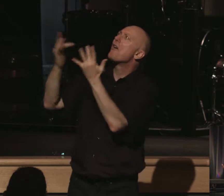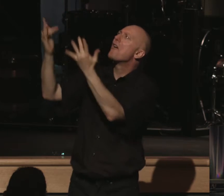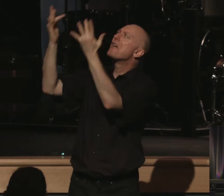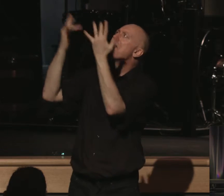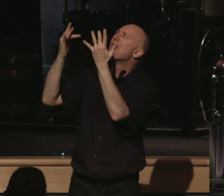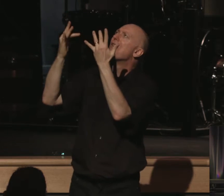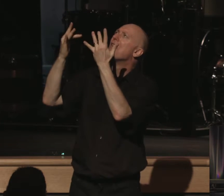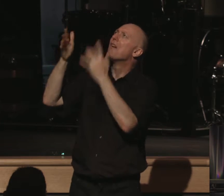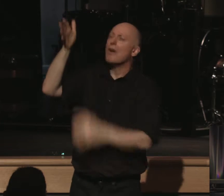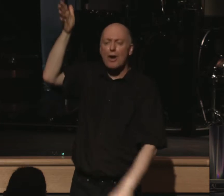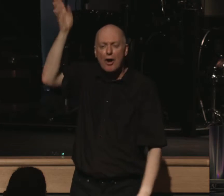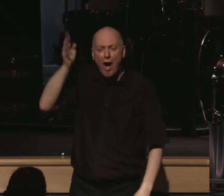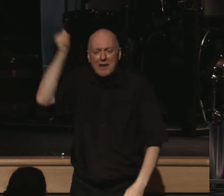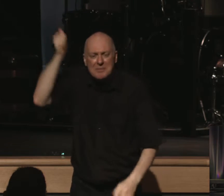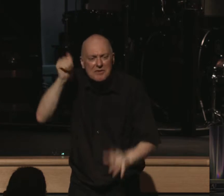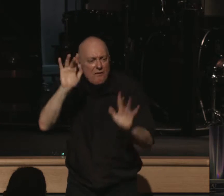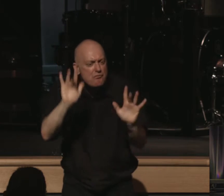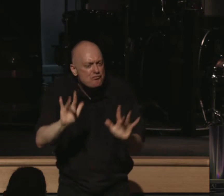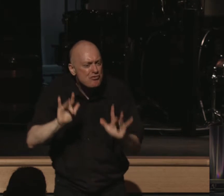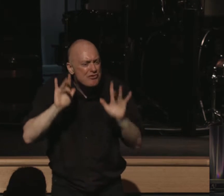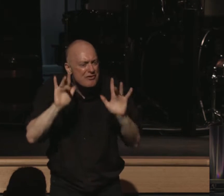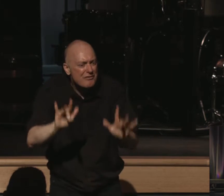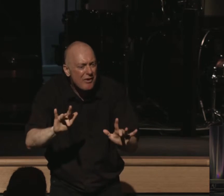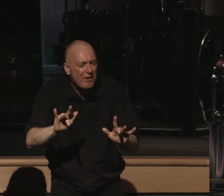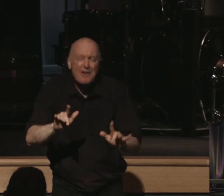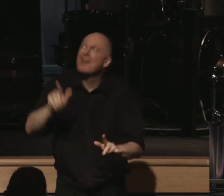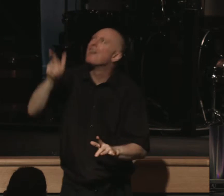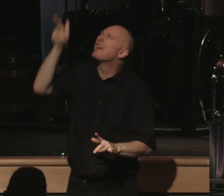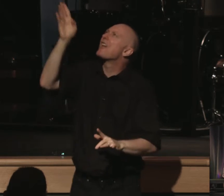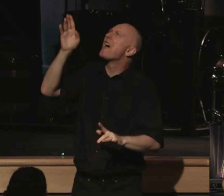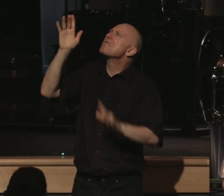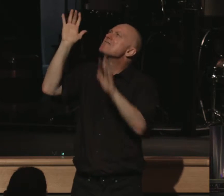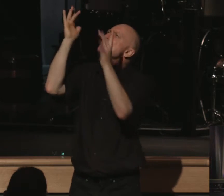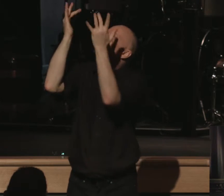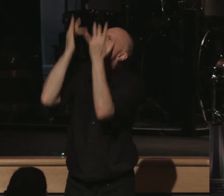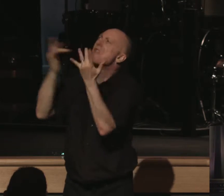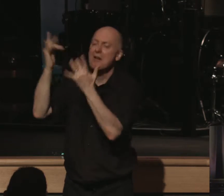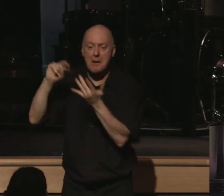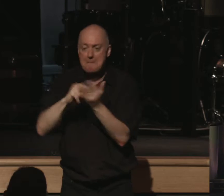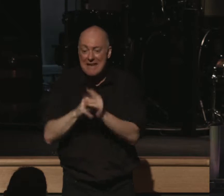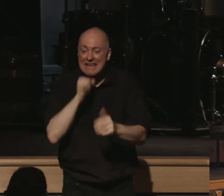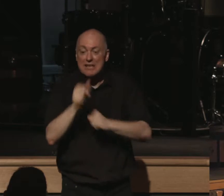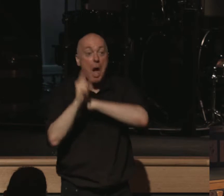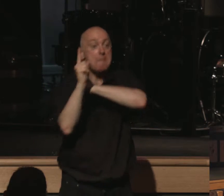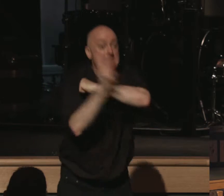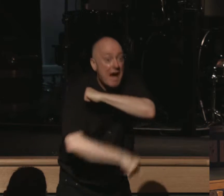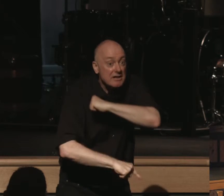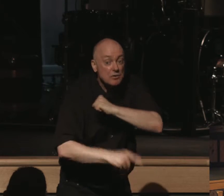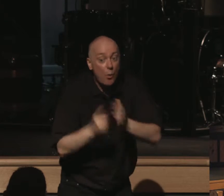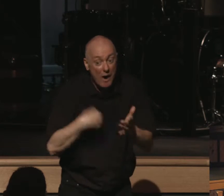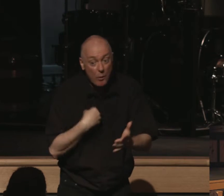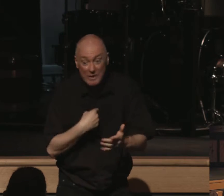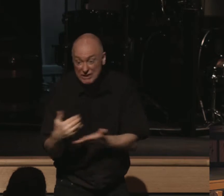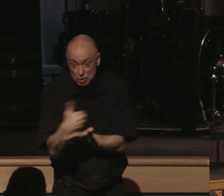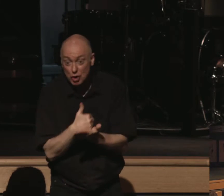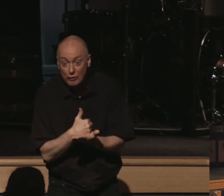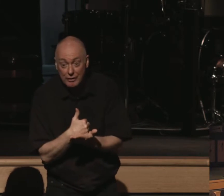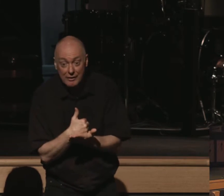this God as a merciful God. Our God is merciful, meaning he doesn't punish when we do deserve it. So